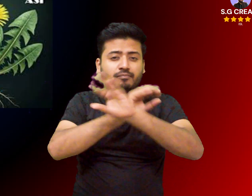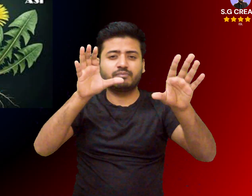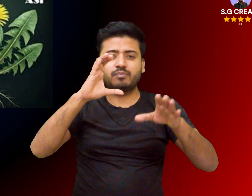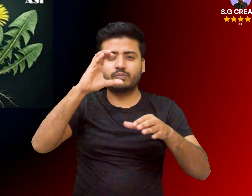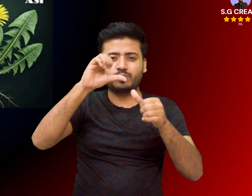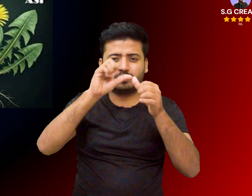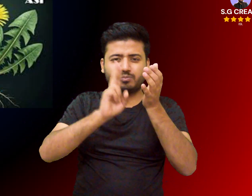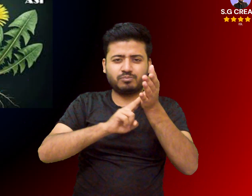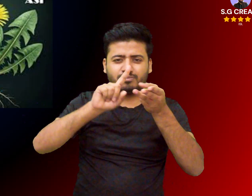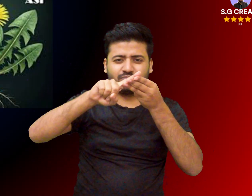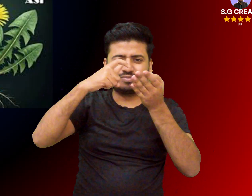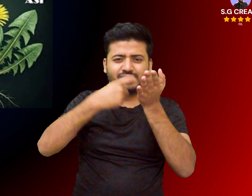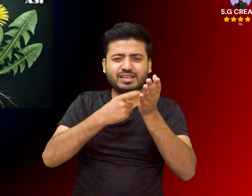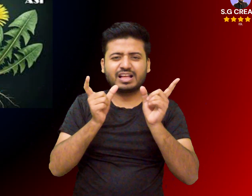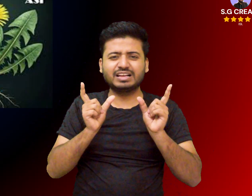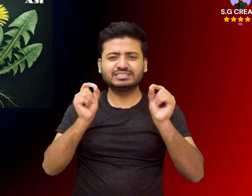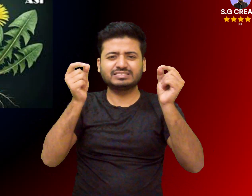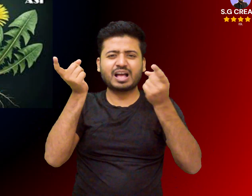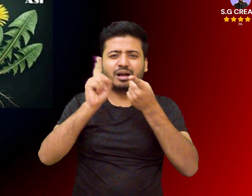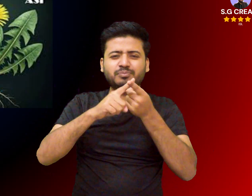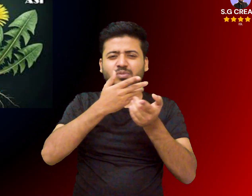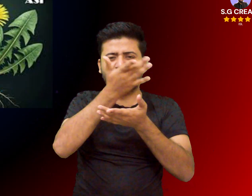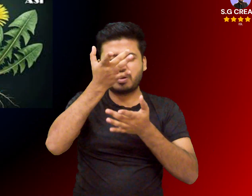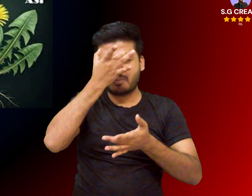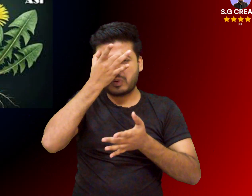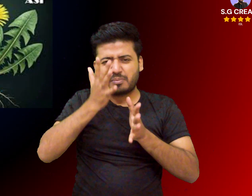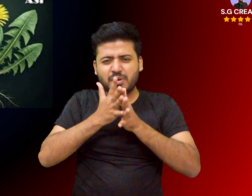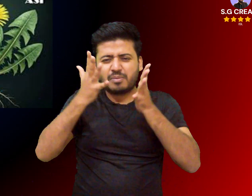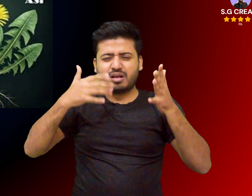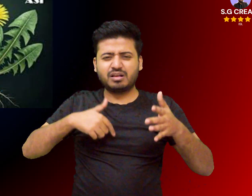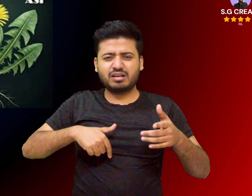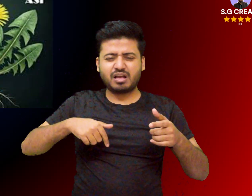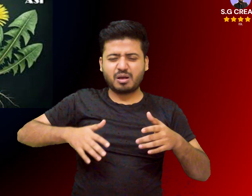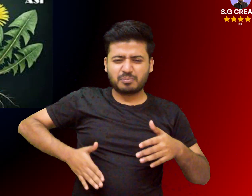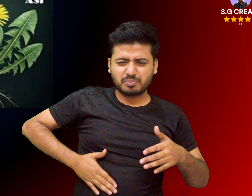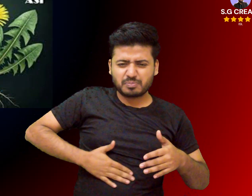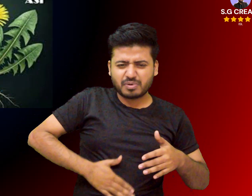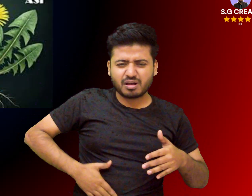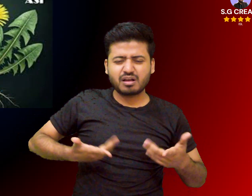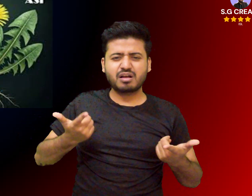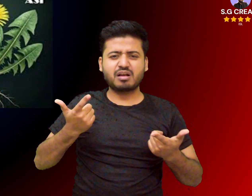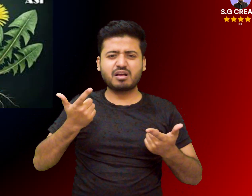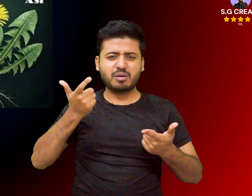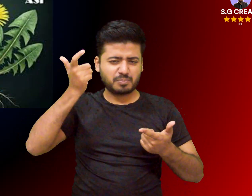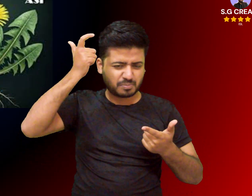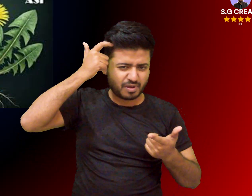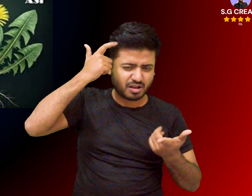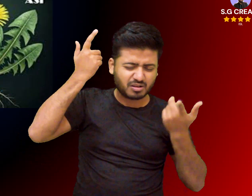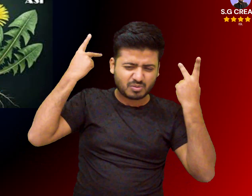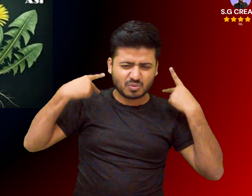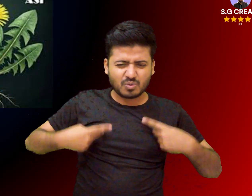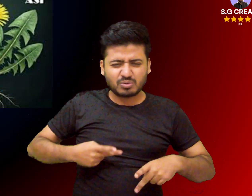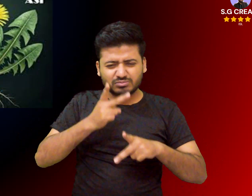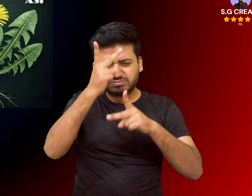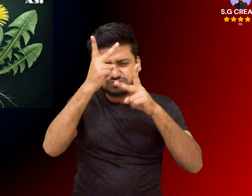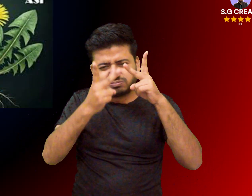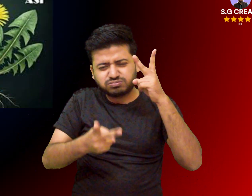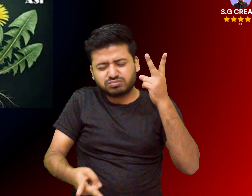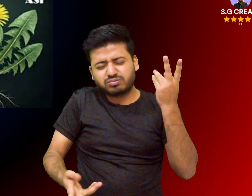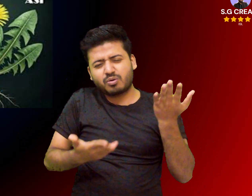debris and insects prepare the plant part flowers pluck only the yellow petals to avoid bitterness from the